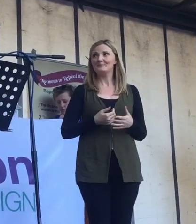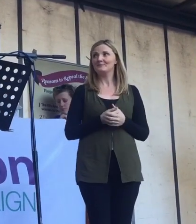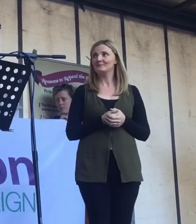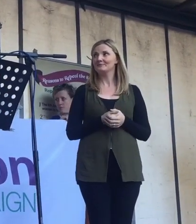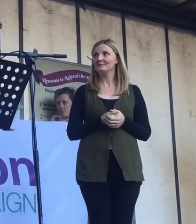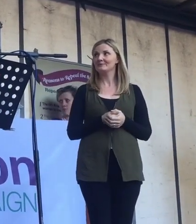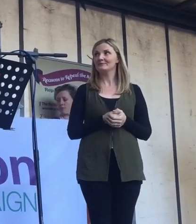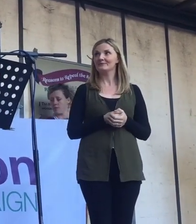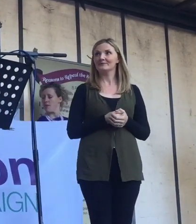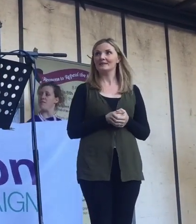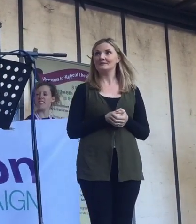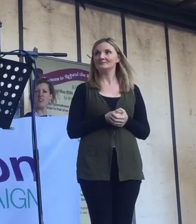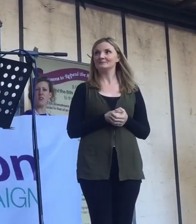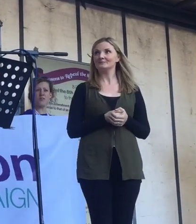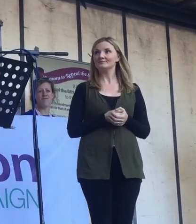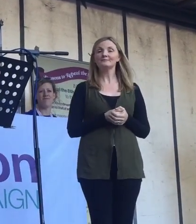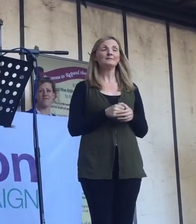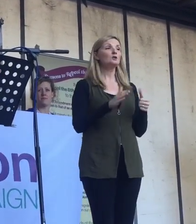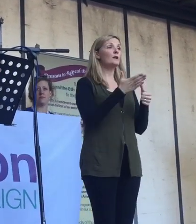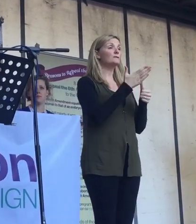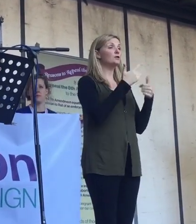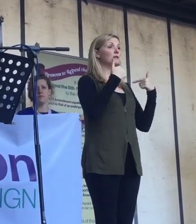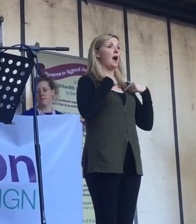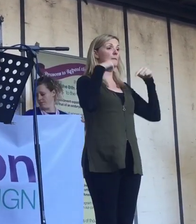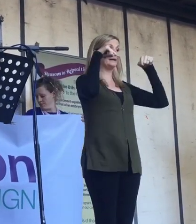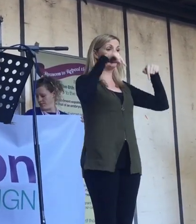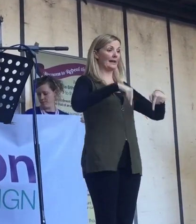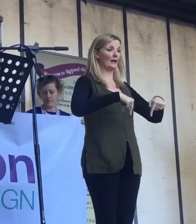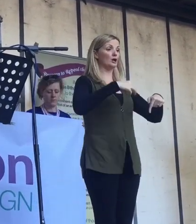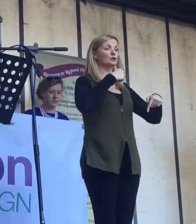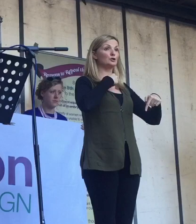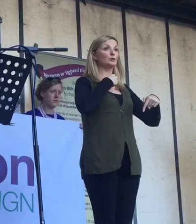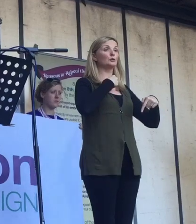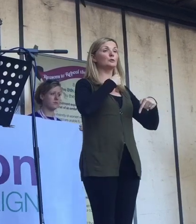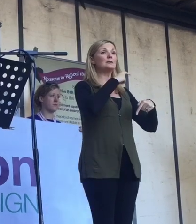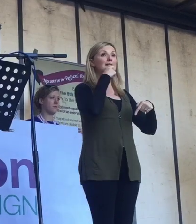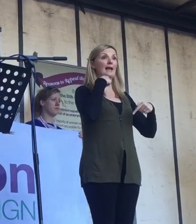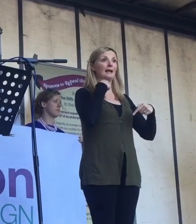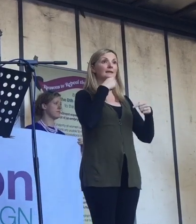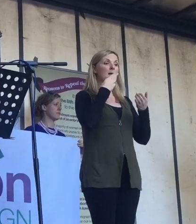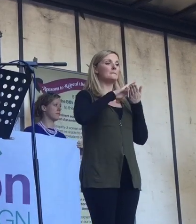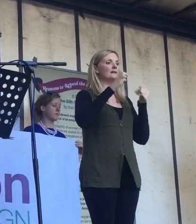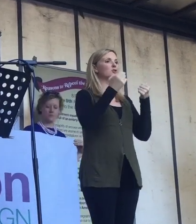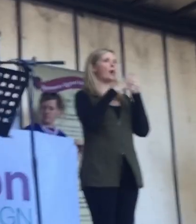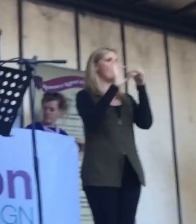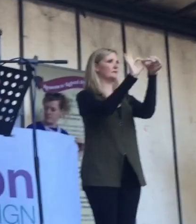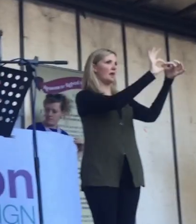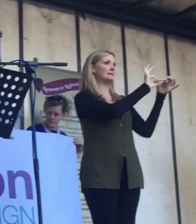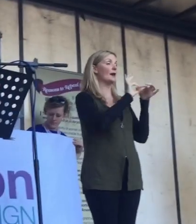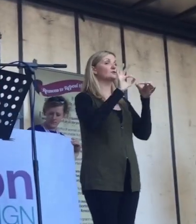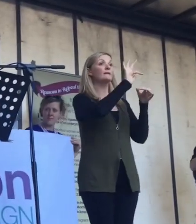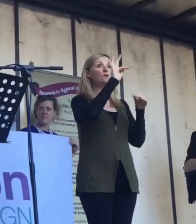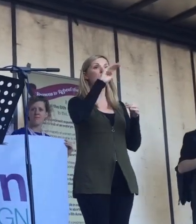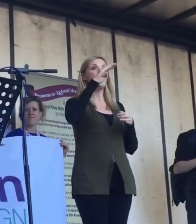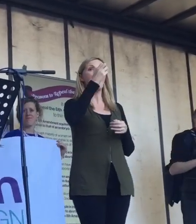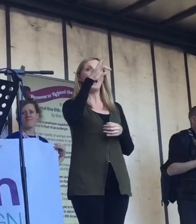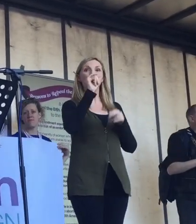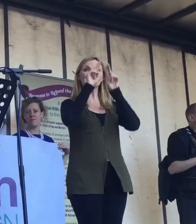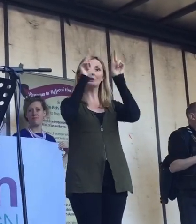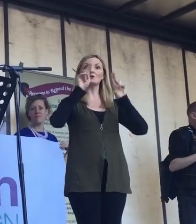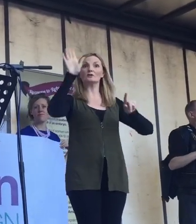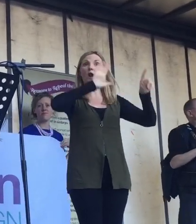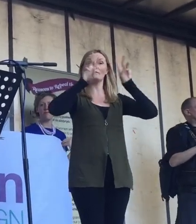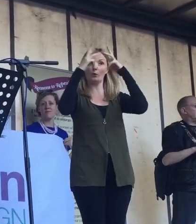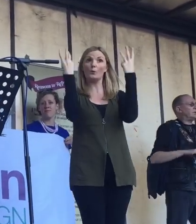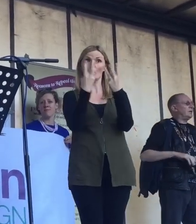I'm here first of all to pass a message of solidarity from Amnesty International members across the world. Today outside